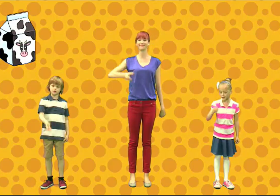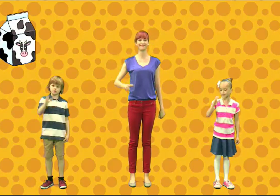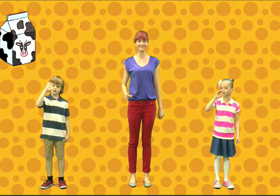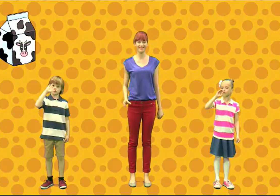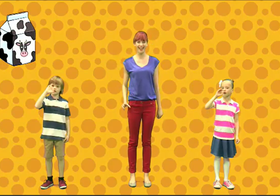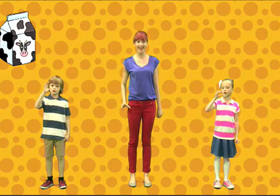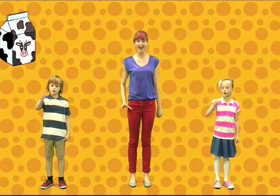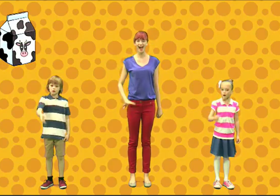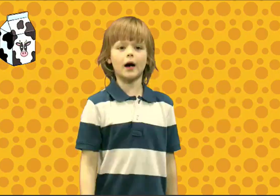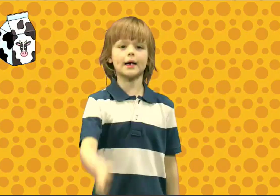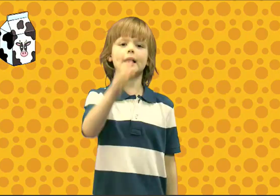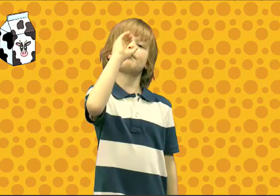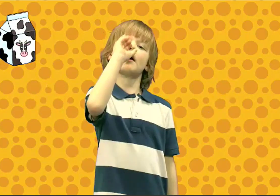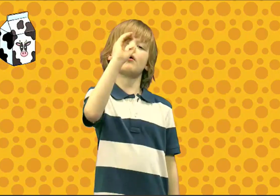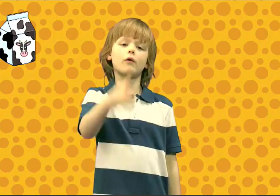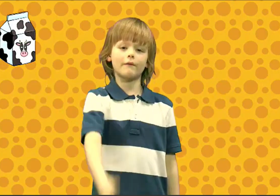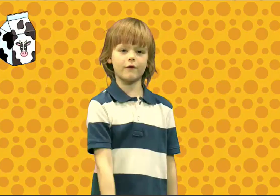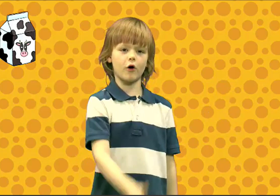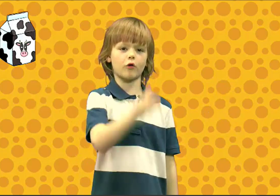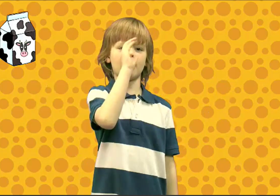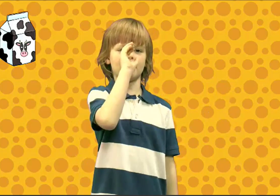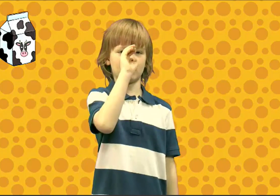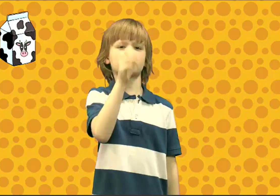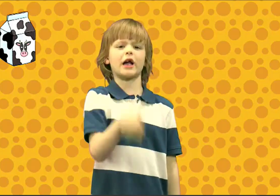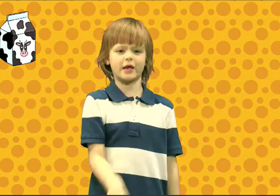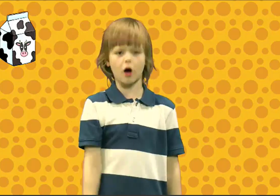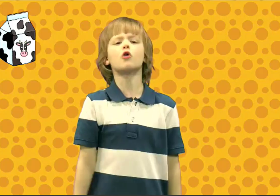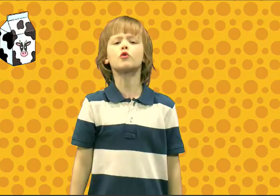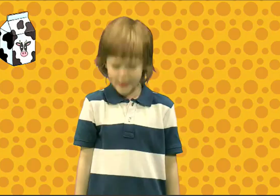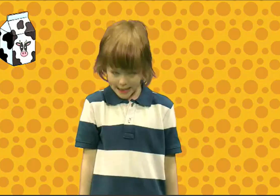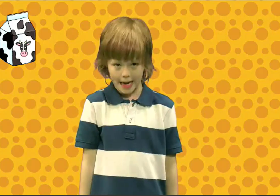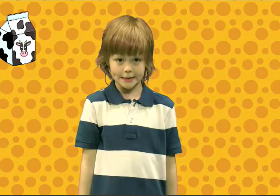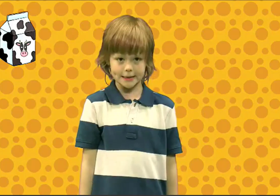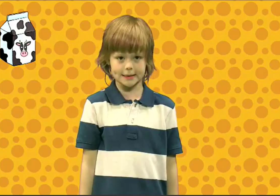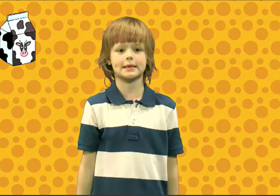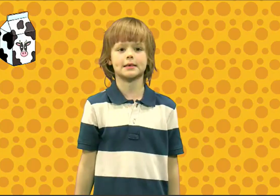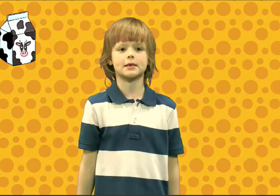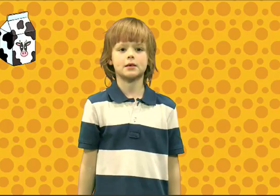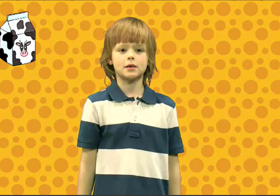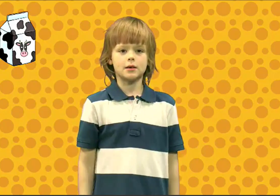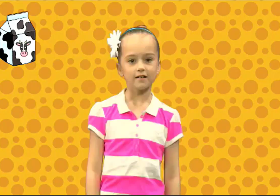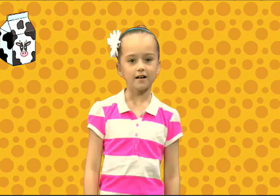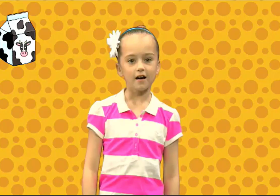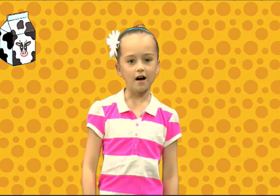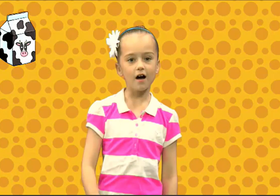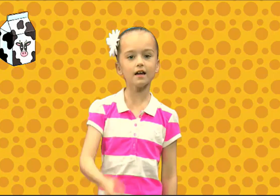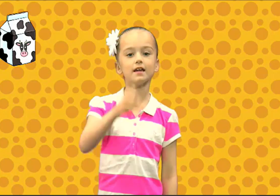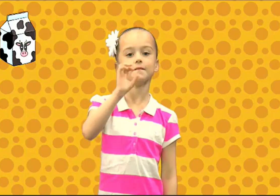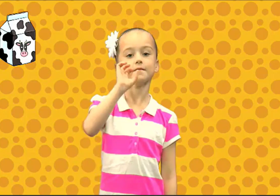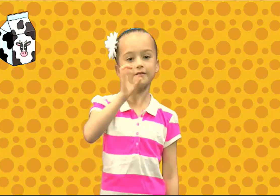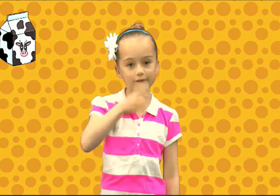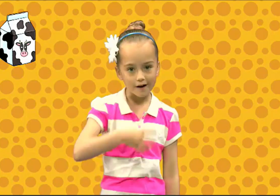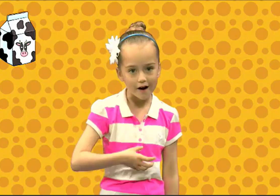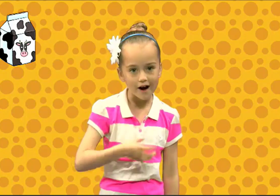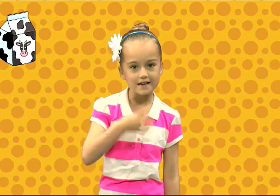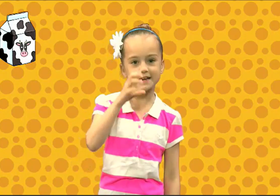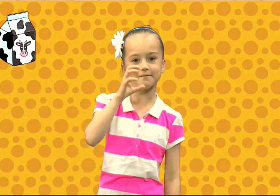I need milk for a milkshake, oh yes I need milk, I need